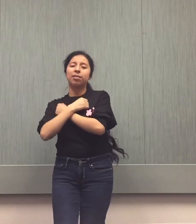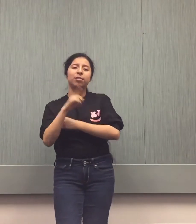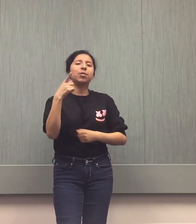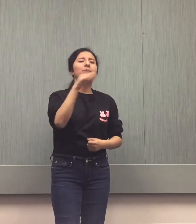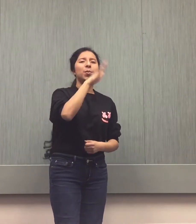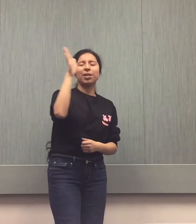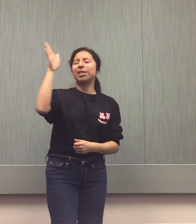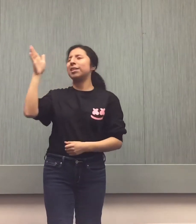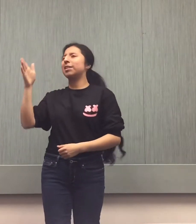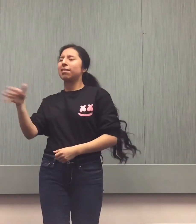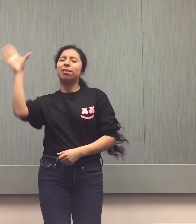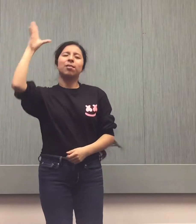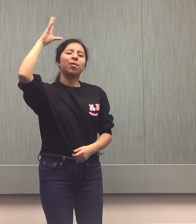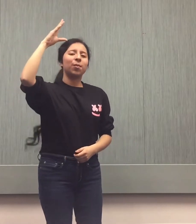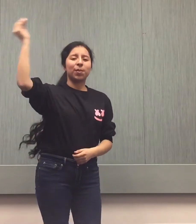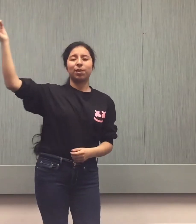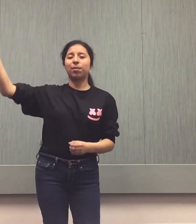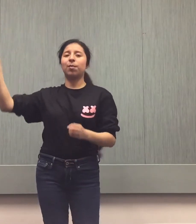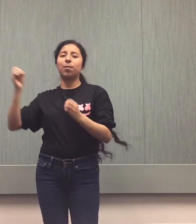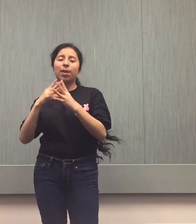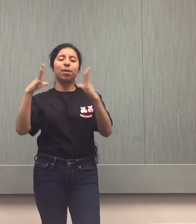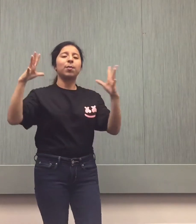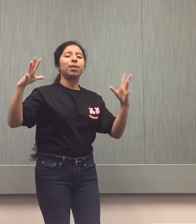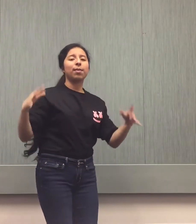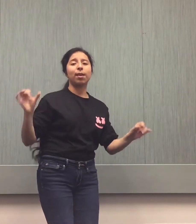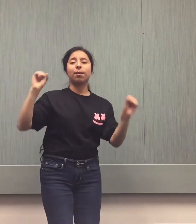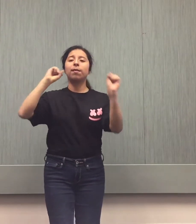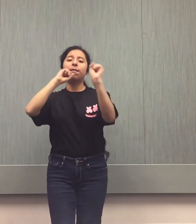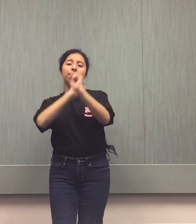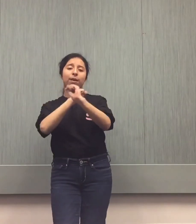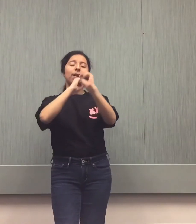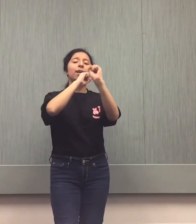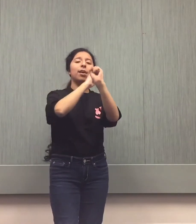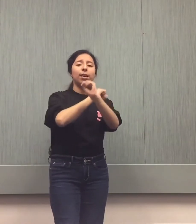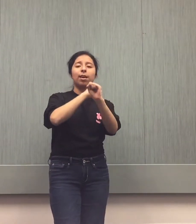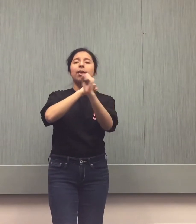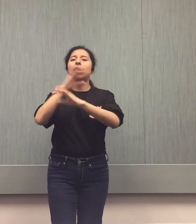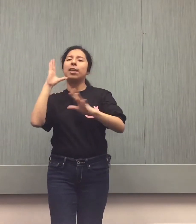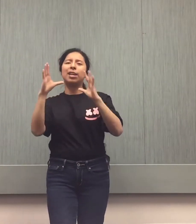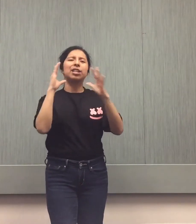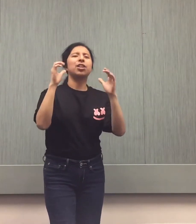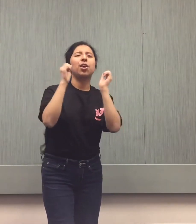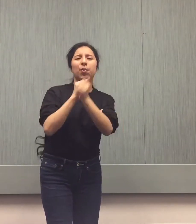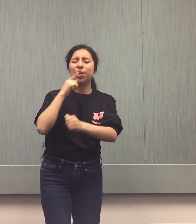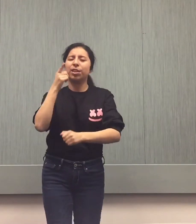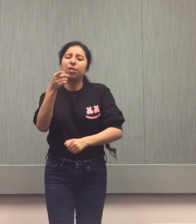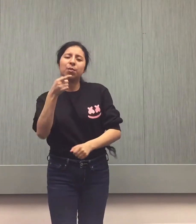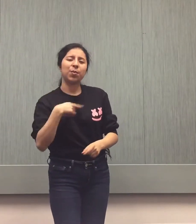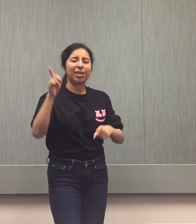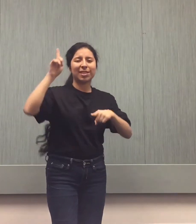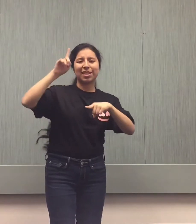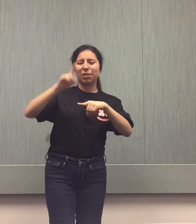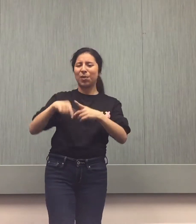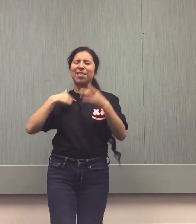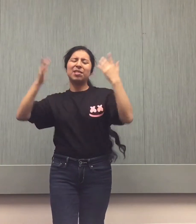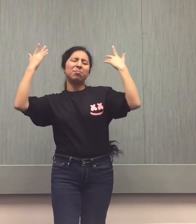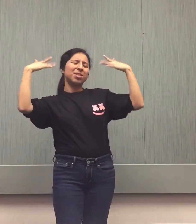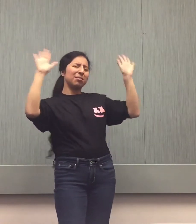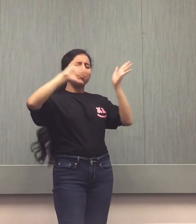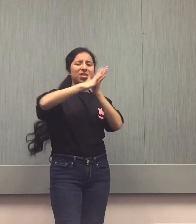You really ain't going nowhere without a fight You can't be reasoned with them, don't